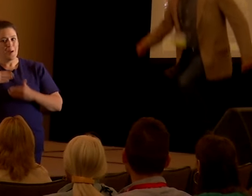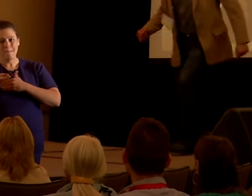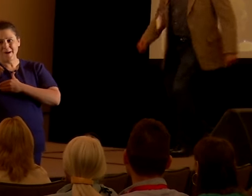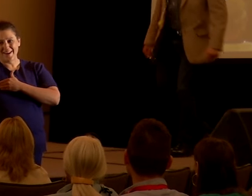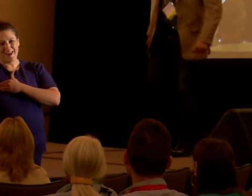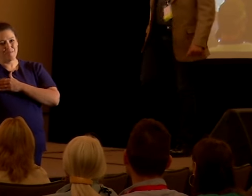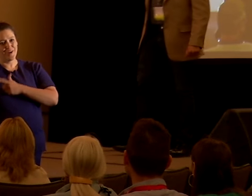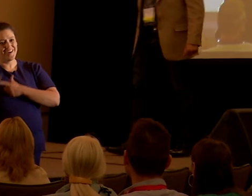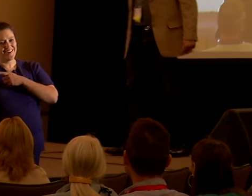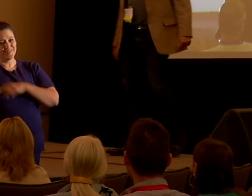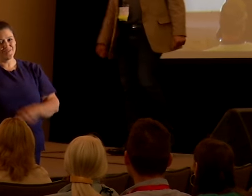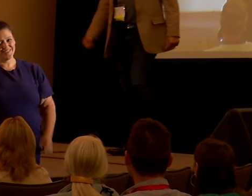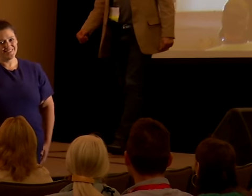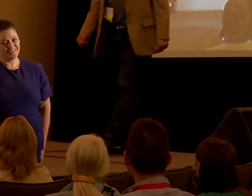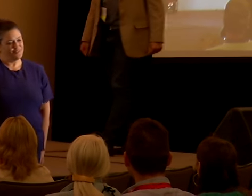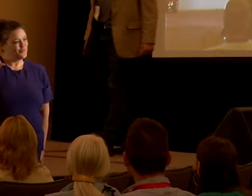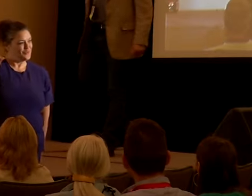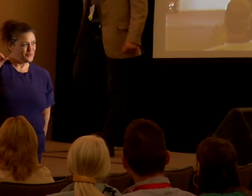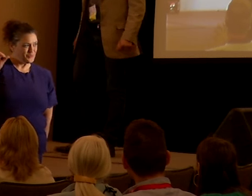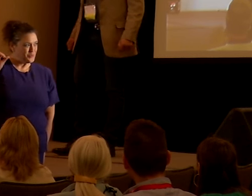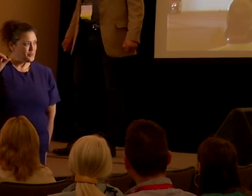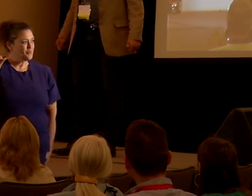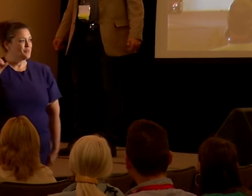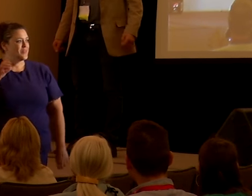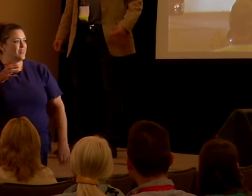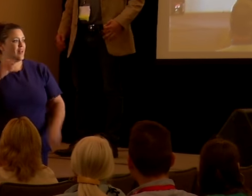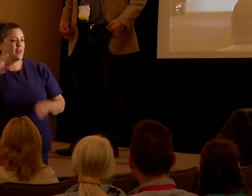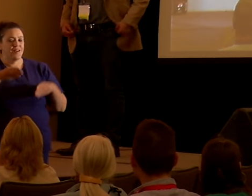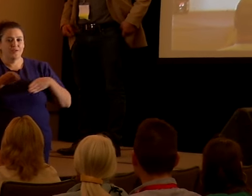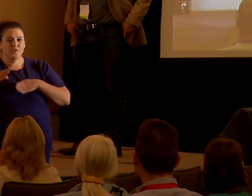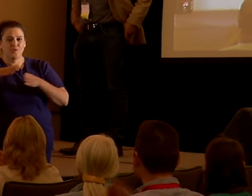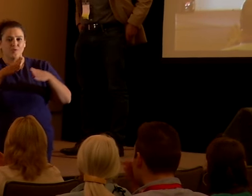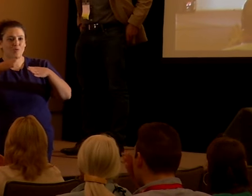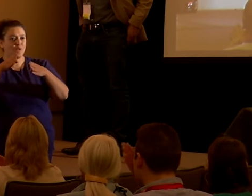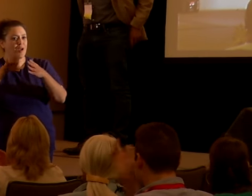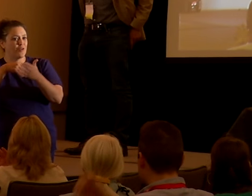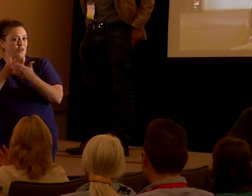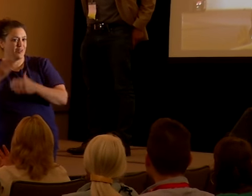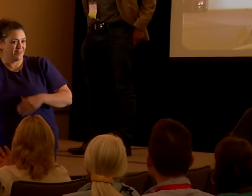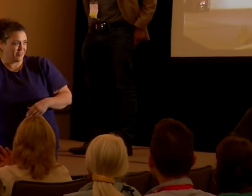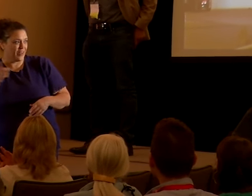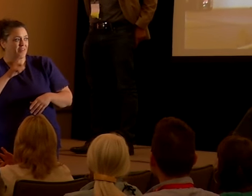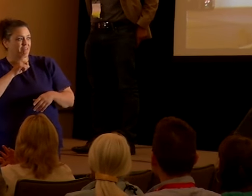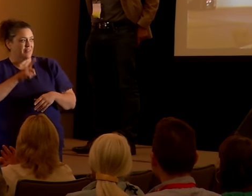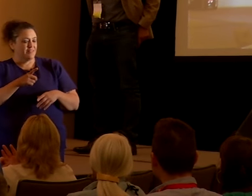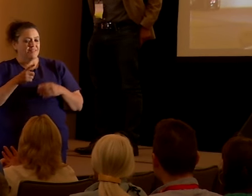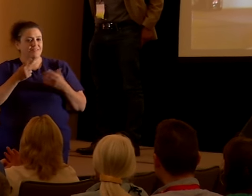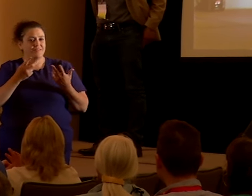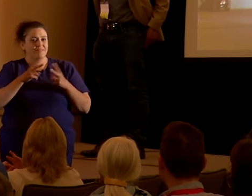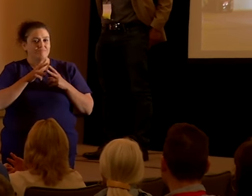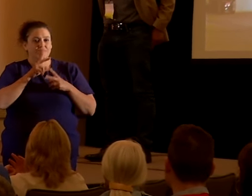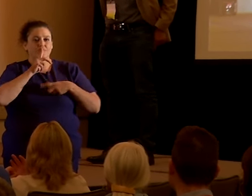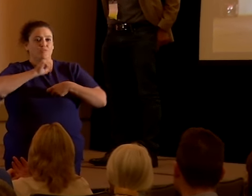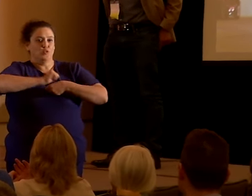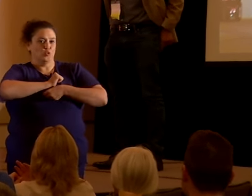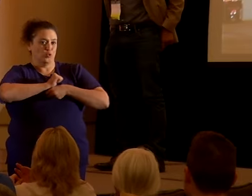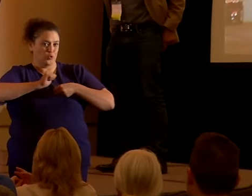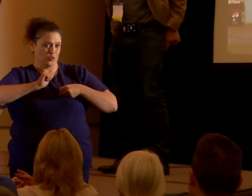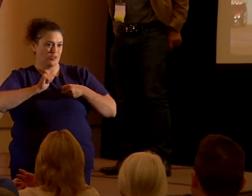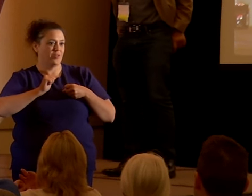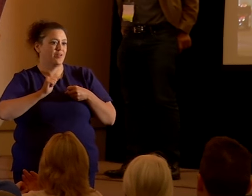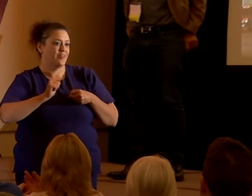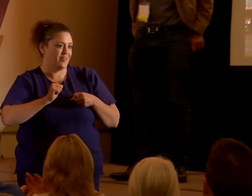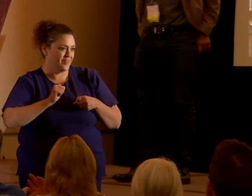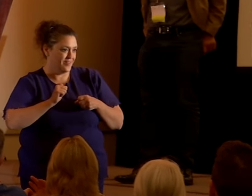in Washington D.C. as well and the route he took to getting there is one that is truly a